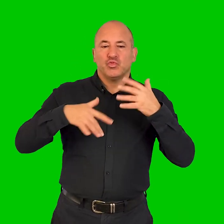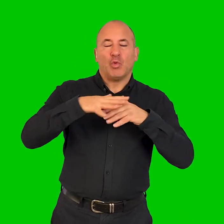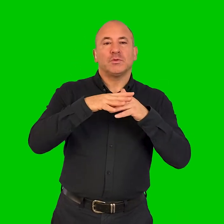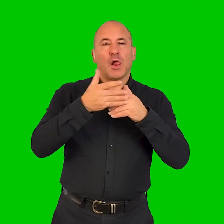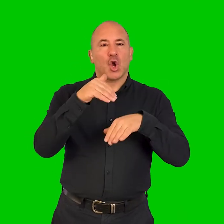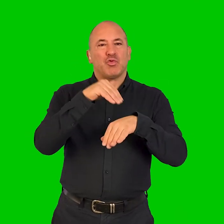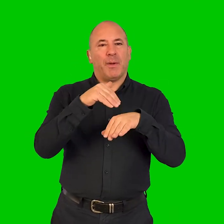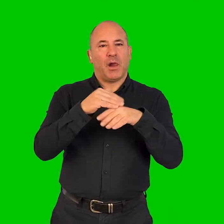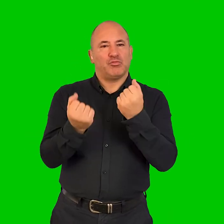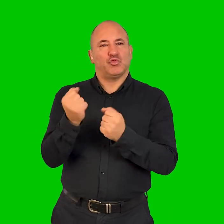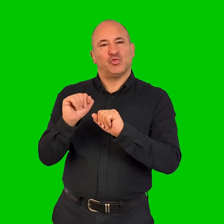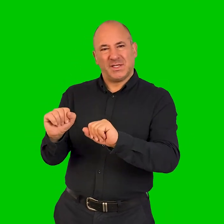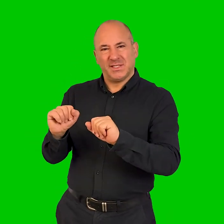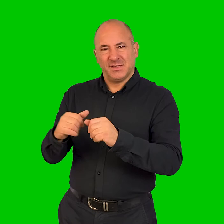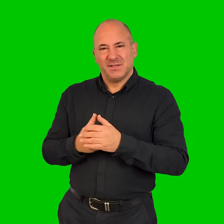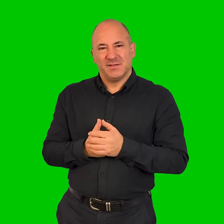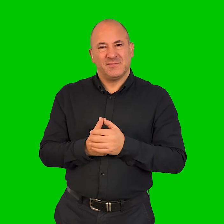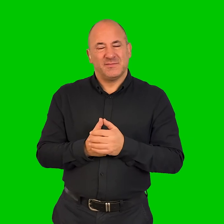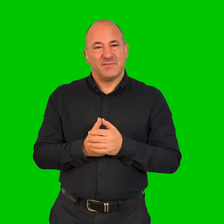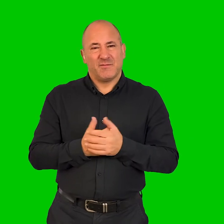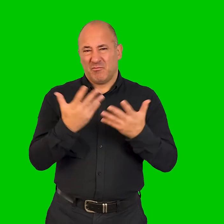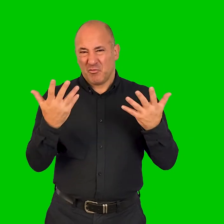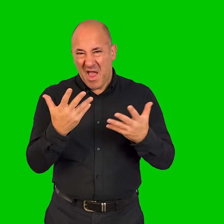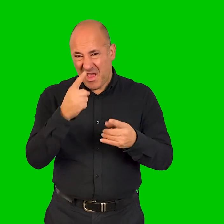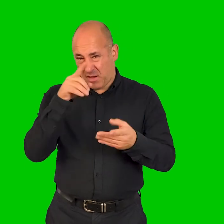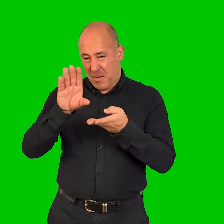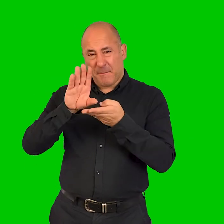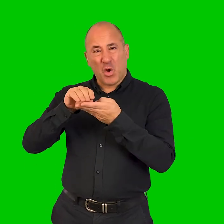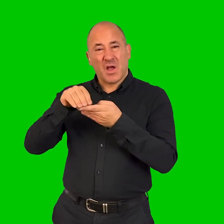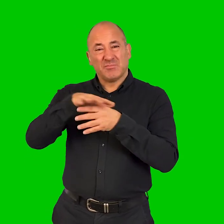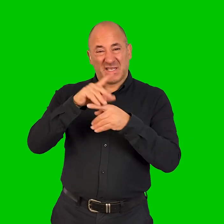it's about social and criminal justice. You can find it on all the podcast places.